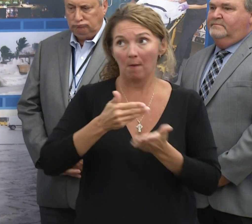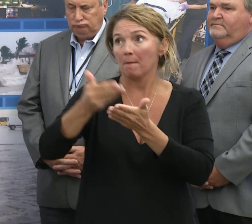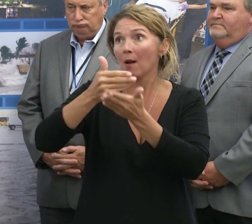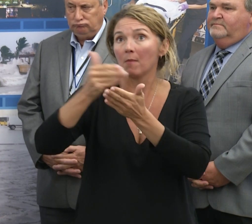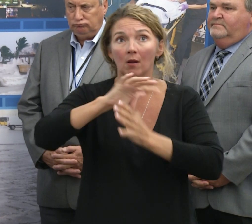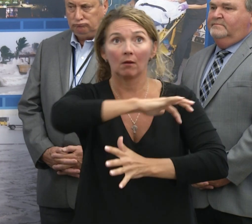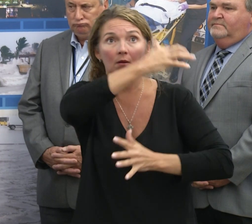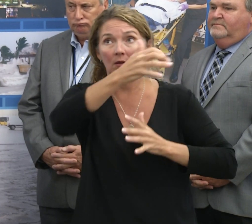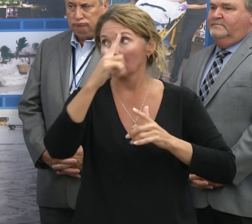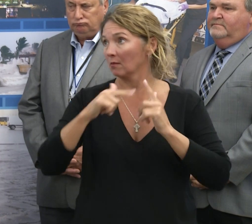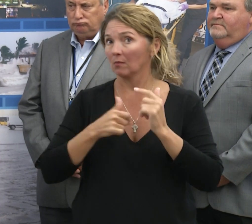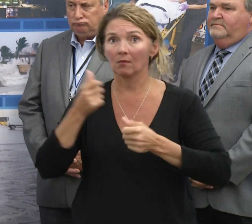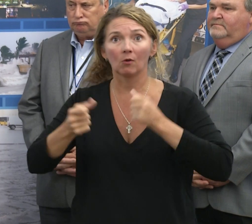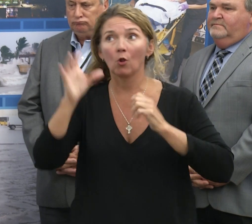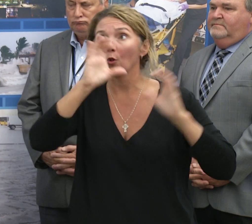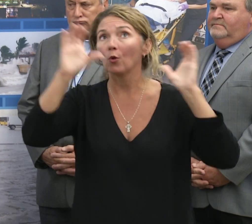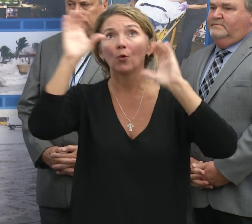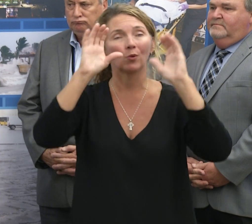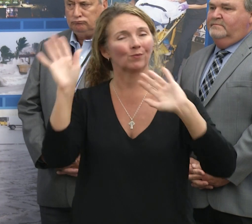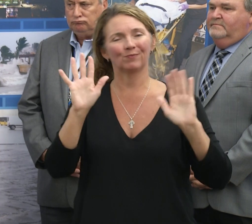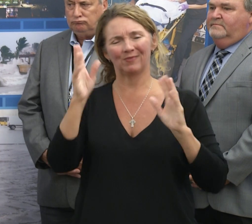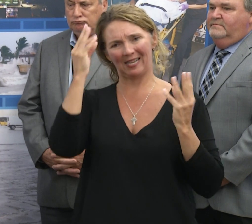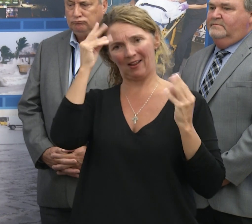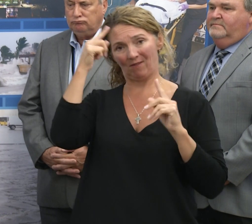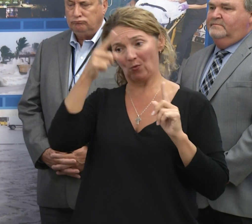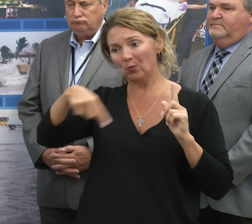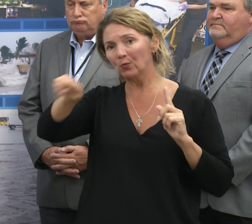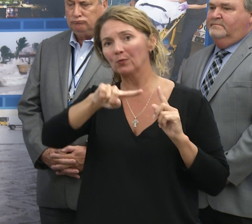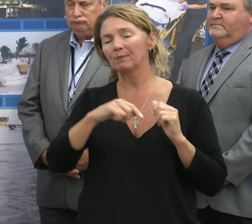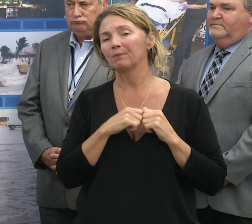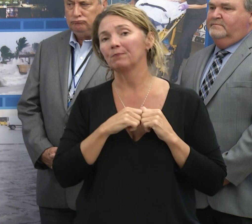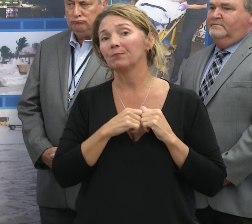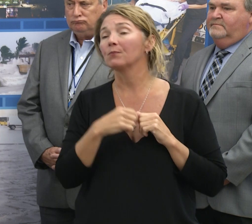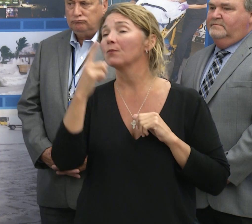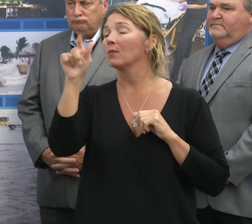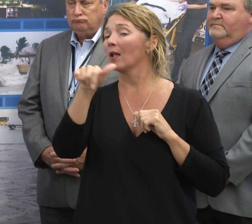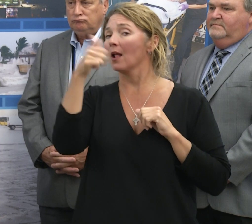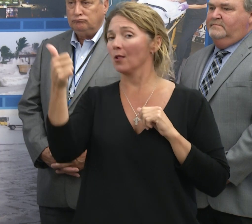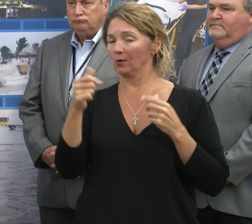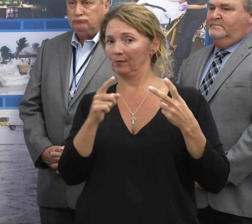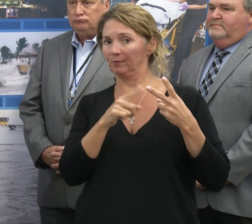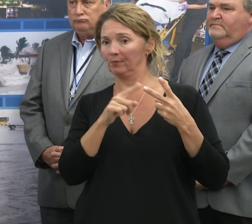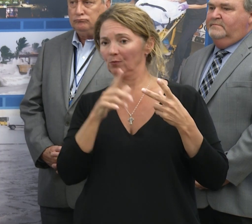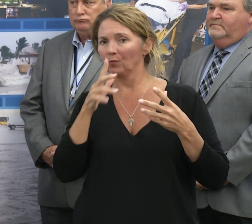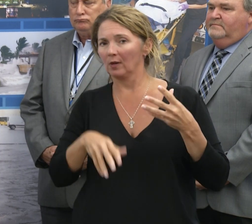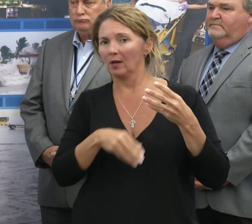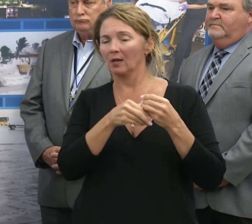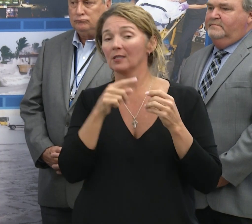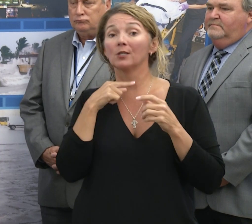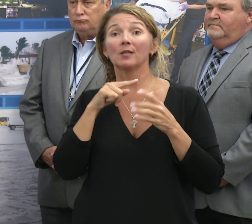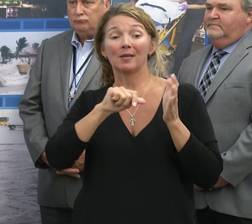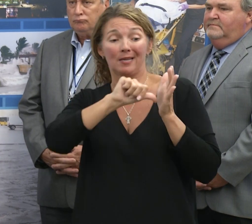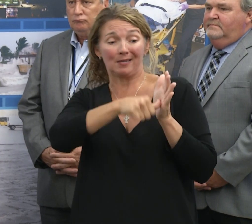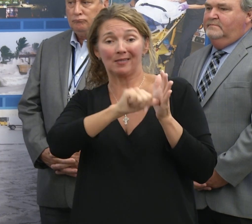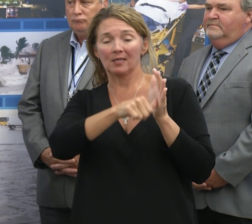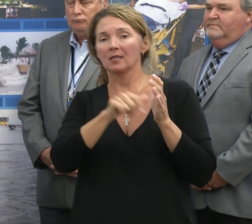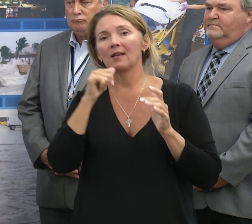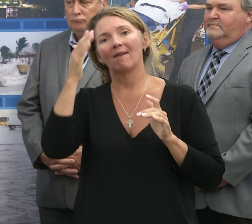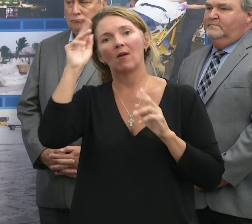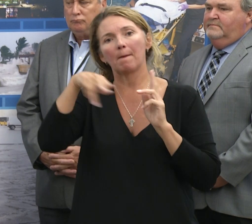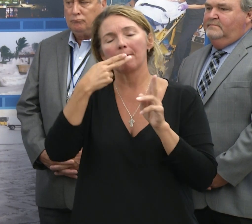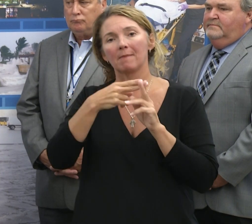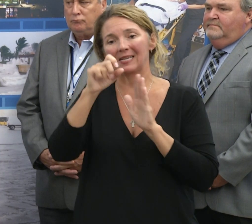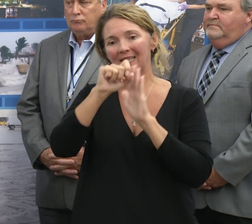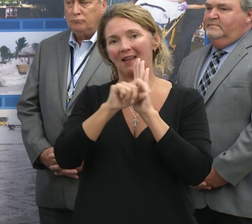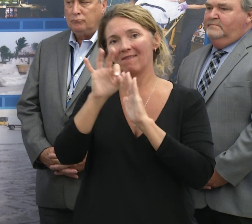So, uh, a little consideration for those. Uh, one other thing that I would, that we would like to stress is, is that, uh, please don't forget